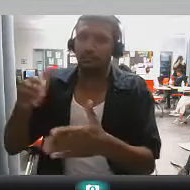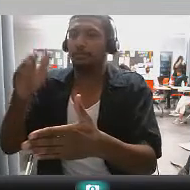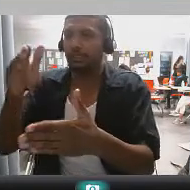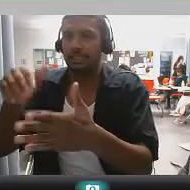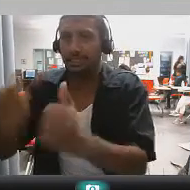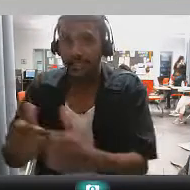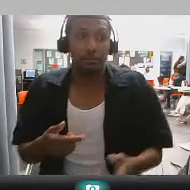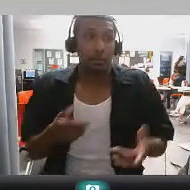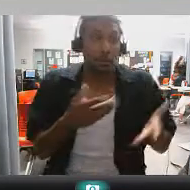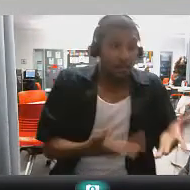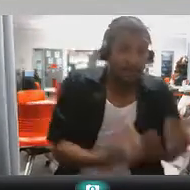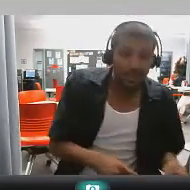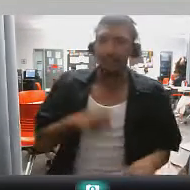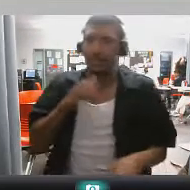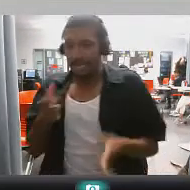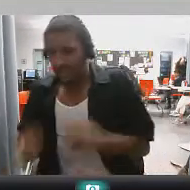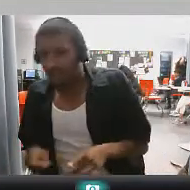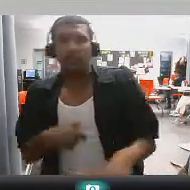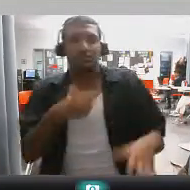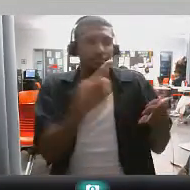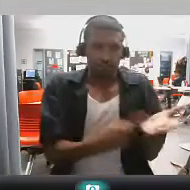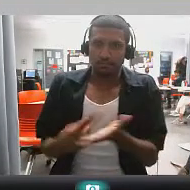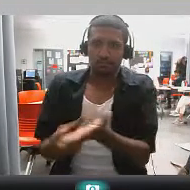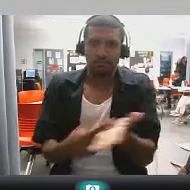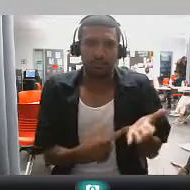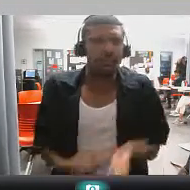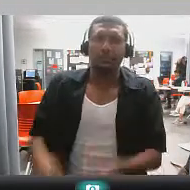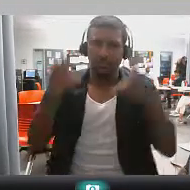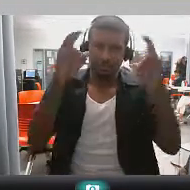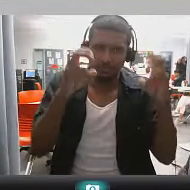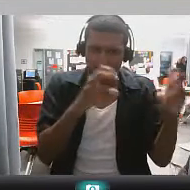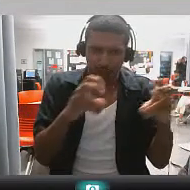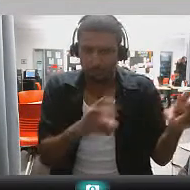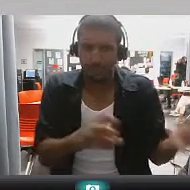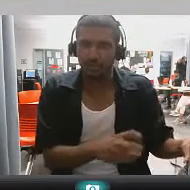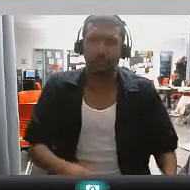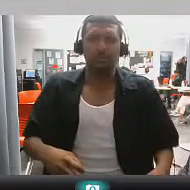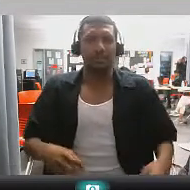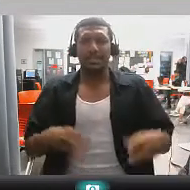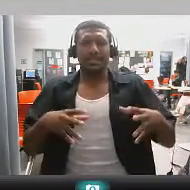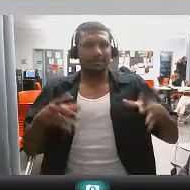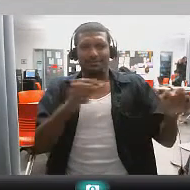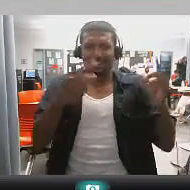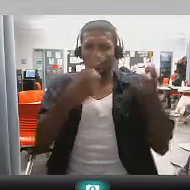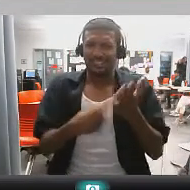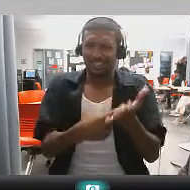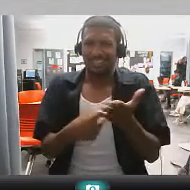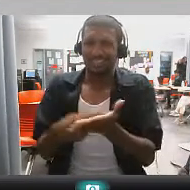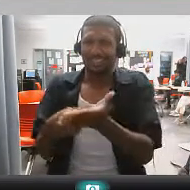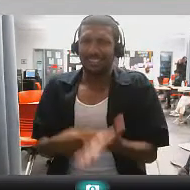happen in the game You talk about what's happening in the game And then you talk about what happened in the game and what could have and might have but didn't happen in the game It's just the